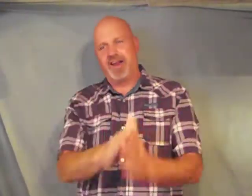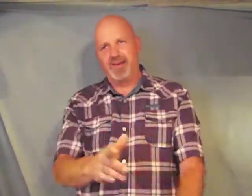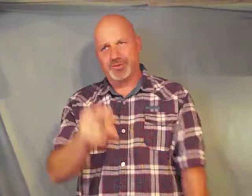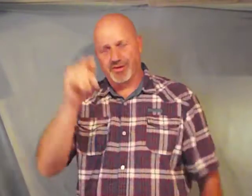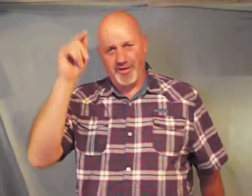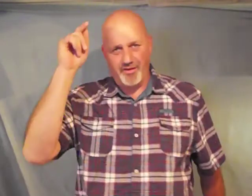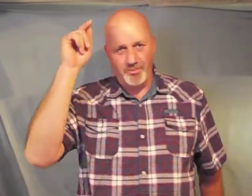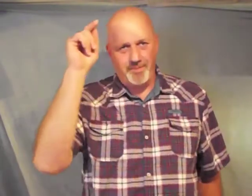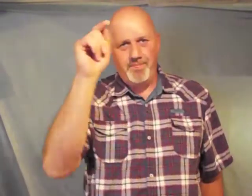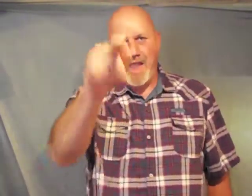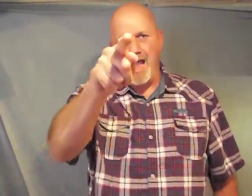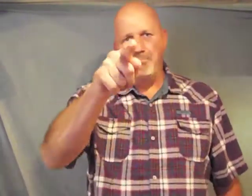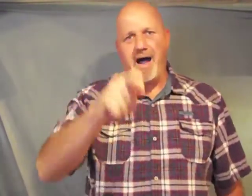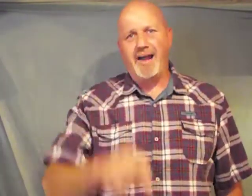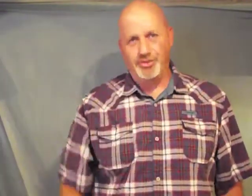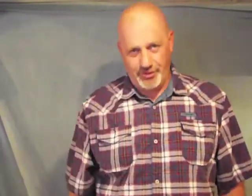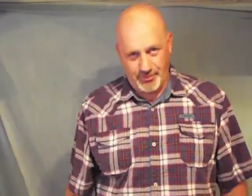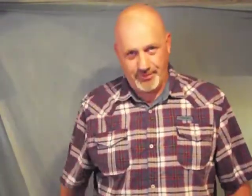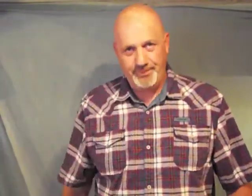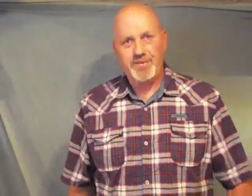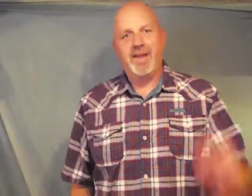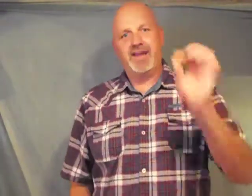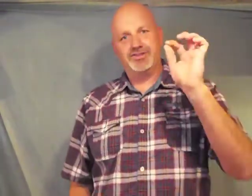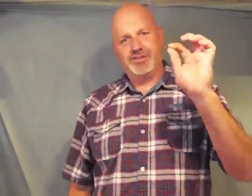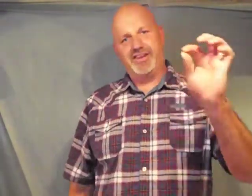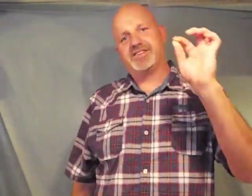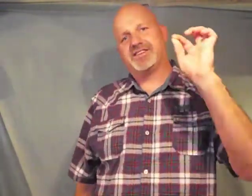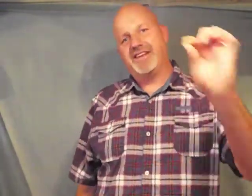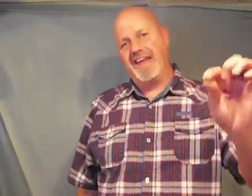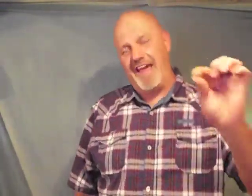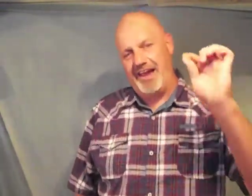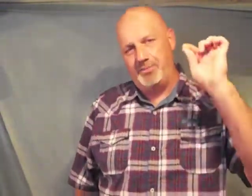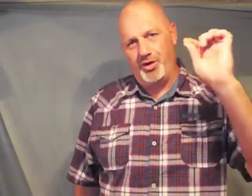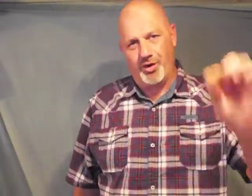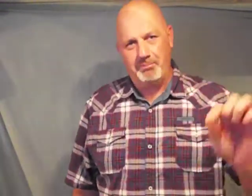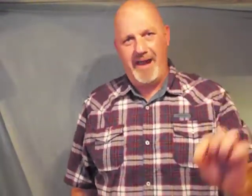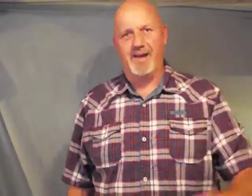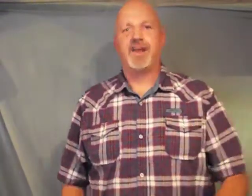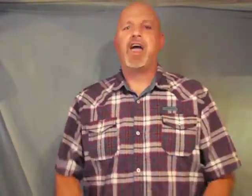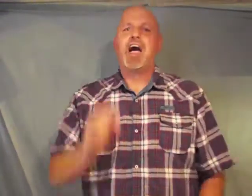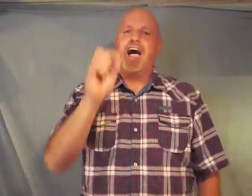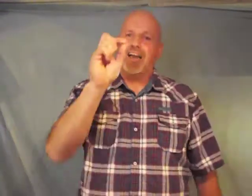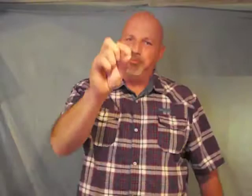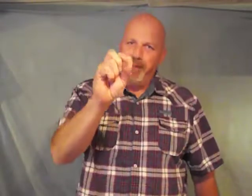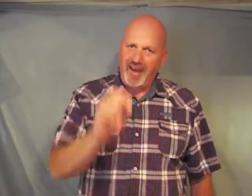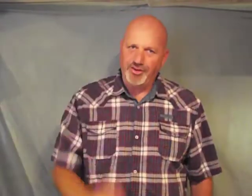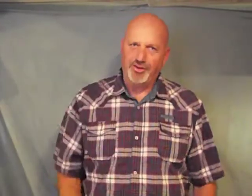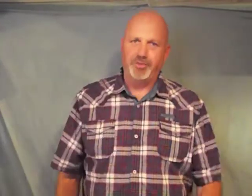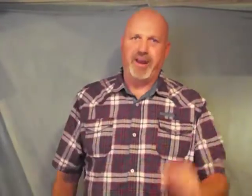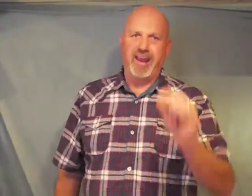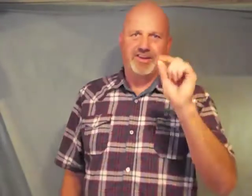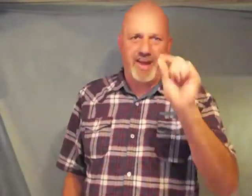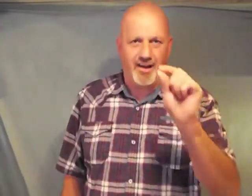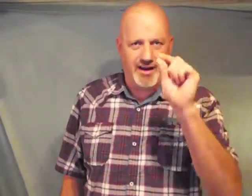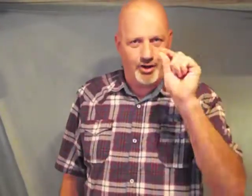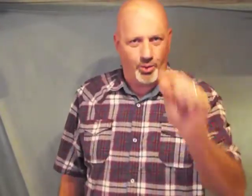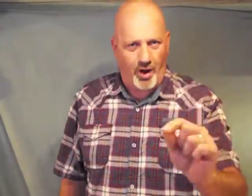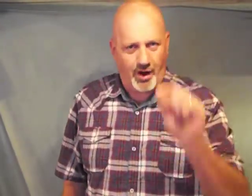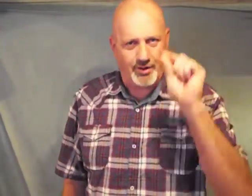leaders of government I bind you in Jesus name you are bound I command you to begin tearing your walls